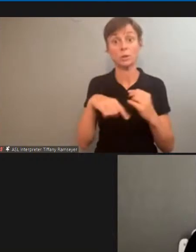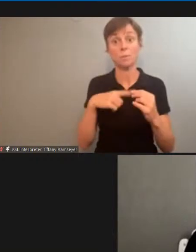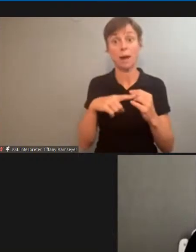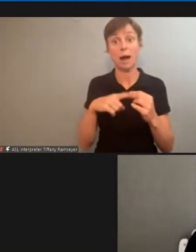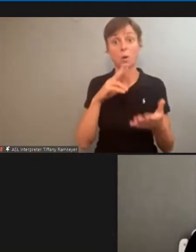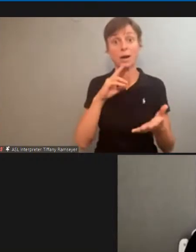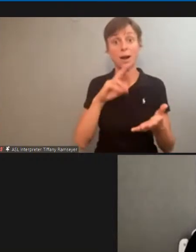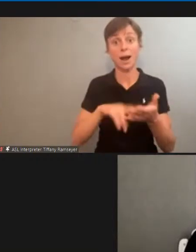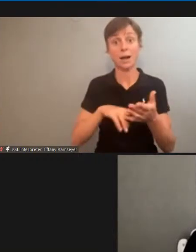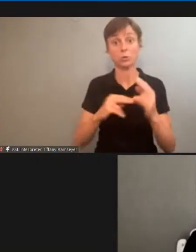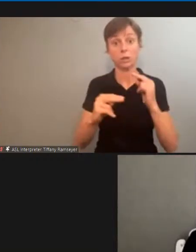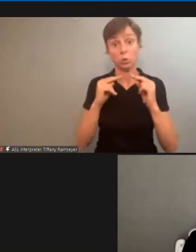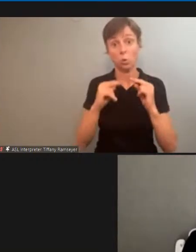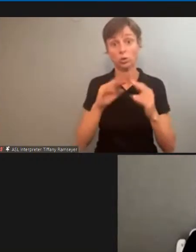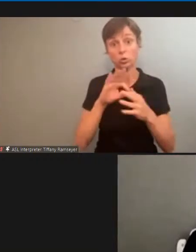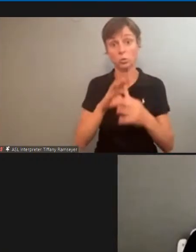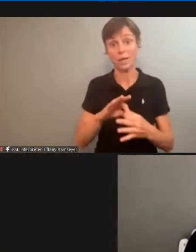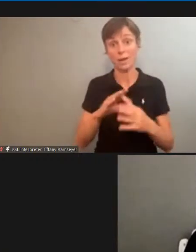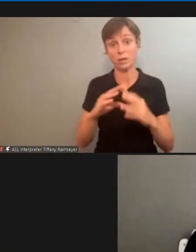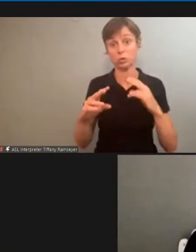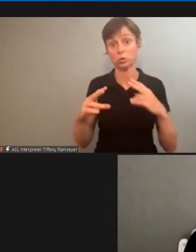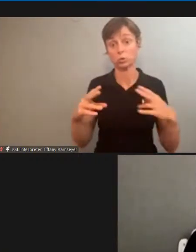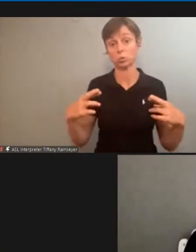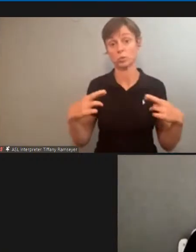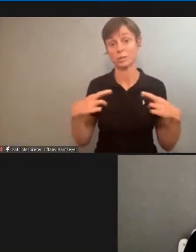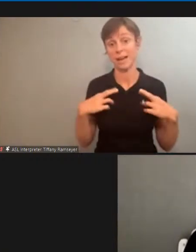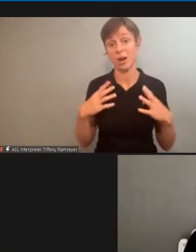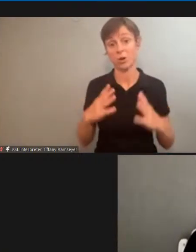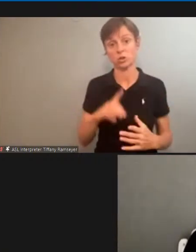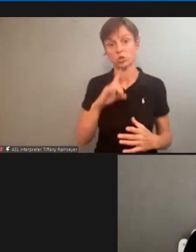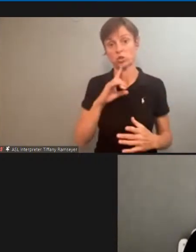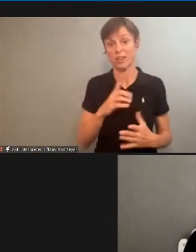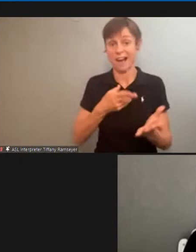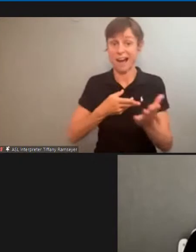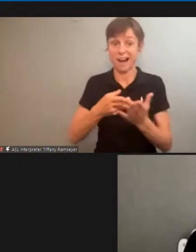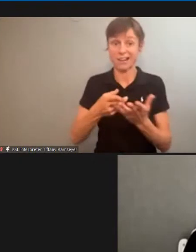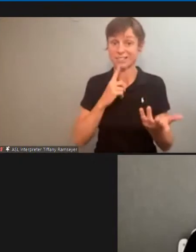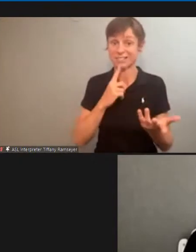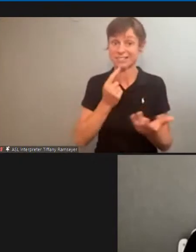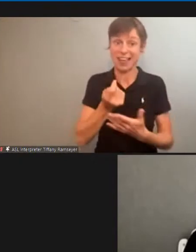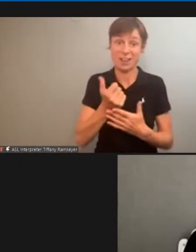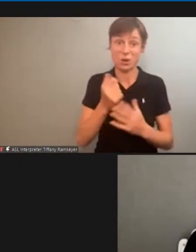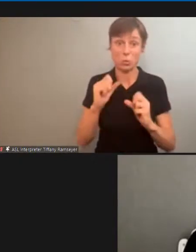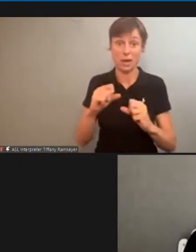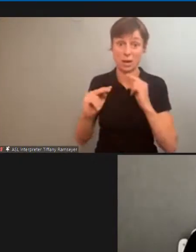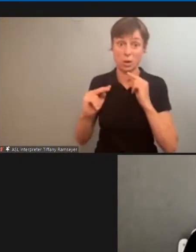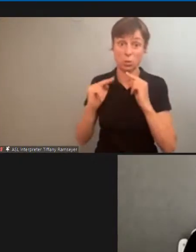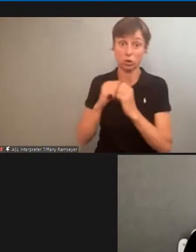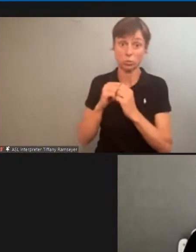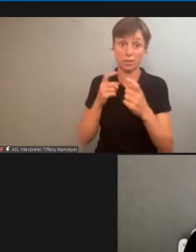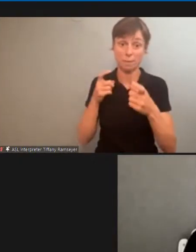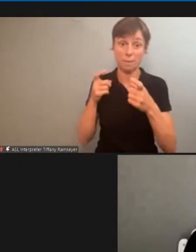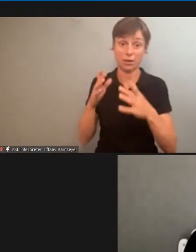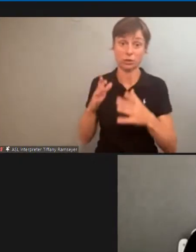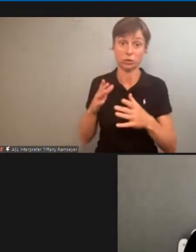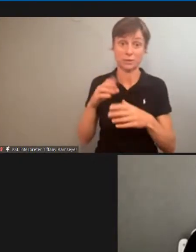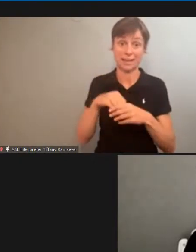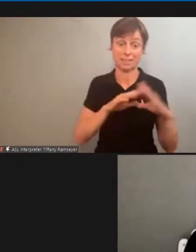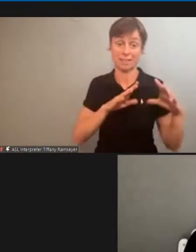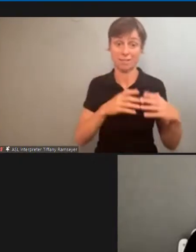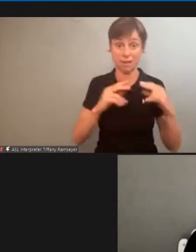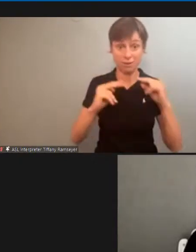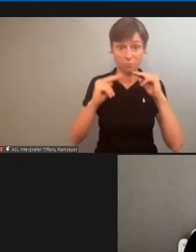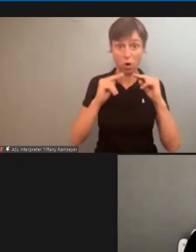negotiations and retirees, the honest answer is there's very little we can negotiate with management in our collective bargaining